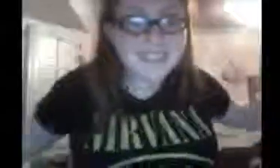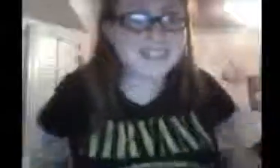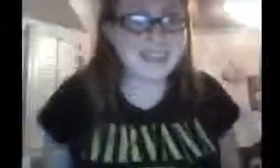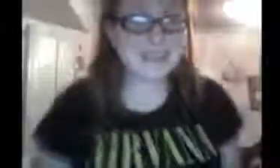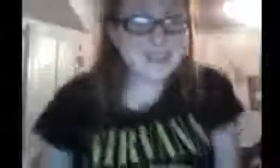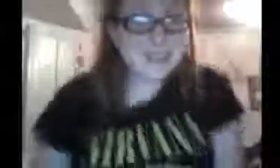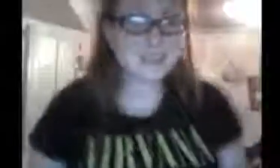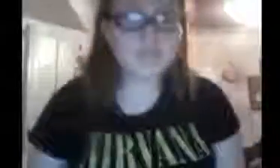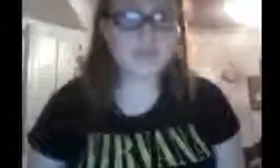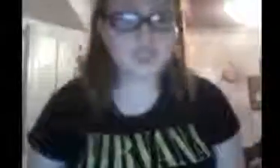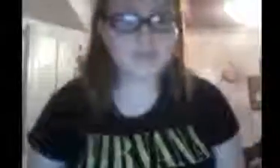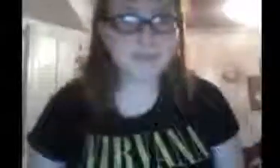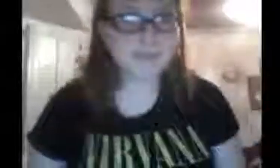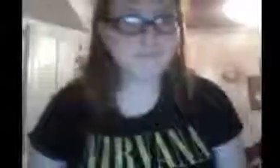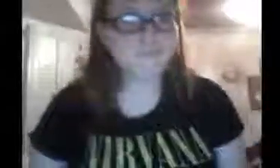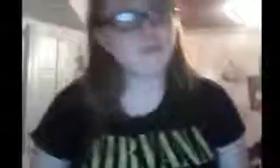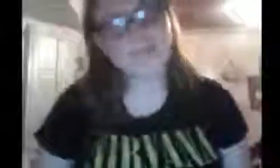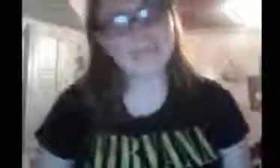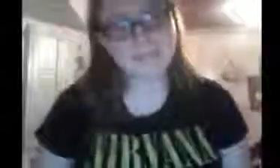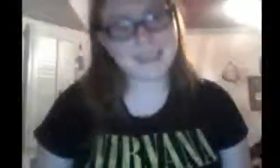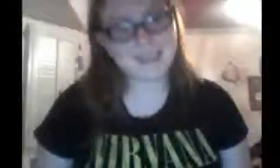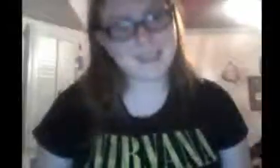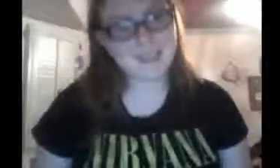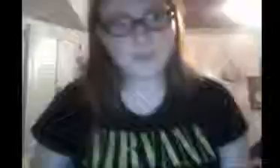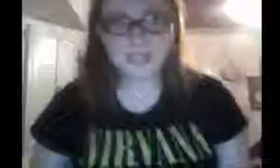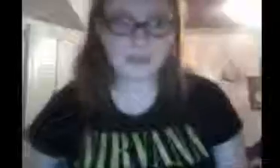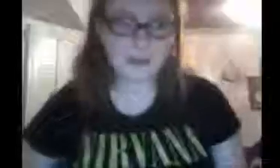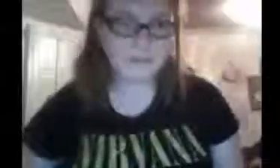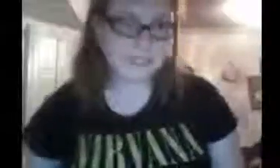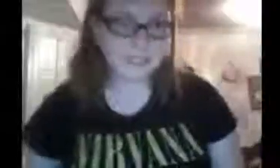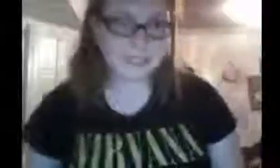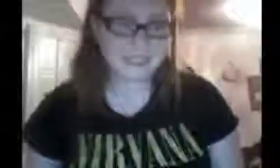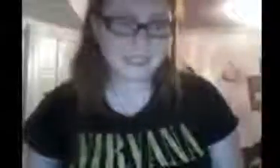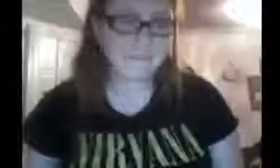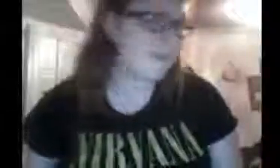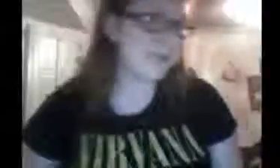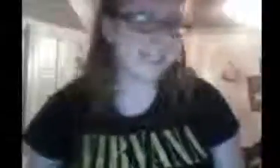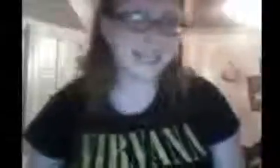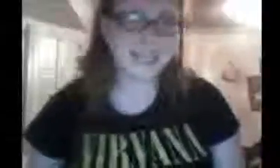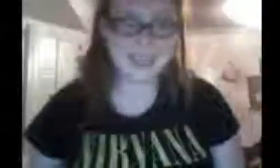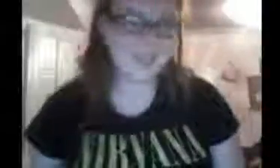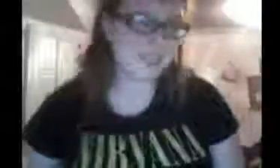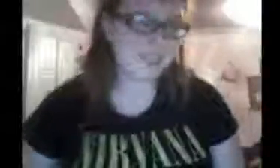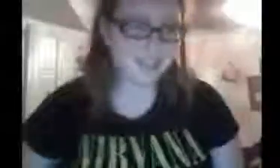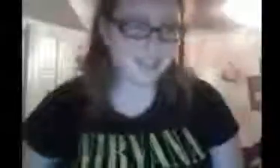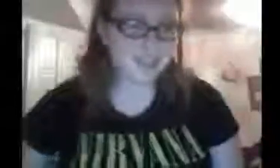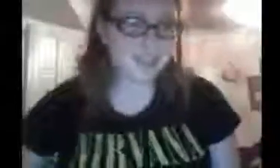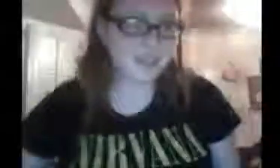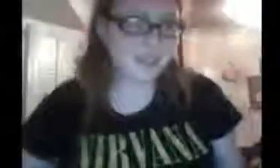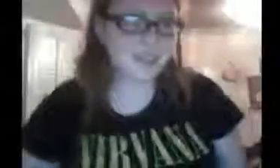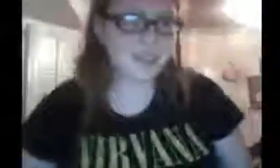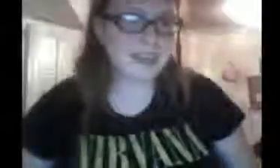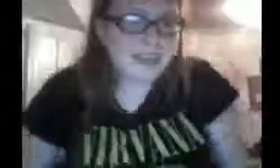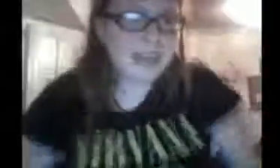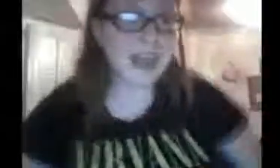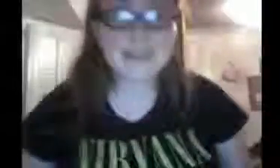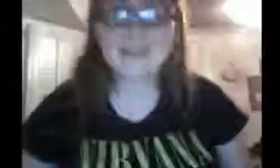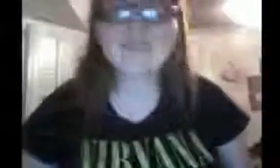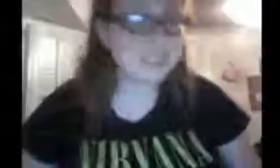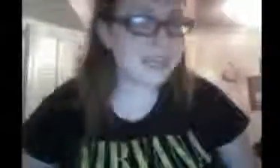See, I know it sounds controversial, but... What do you expect? She was, like, the very first Disney feminist icon. And, I would love to see